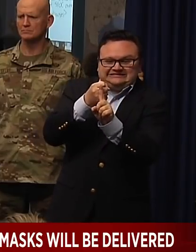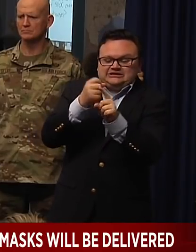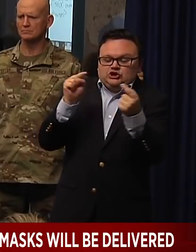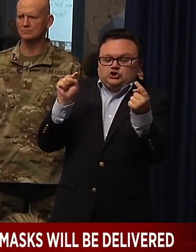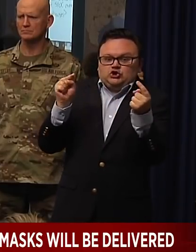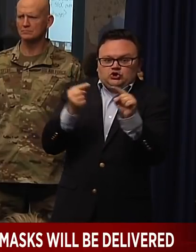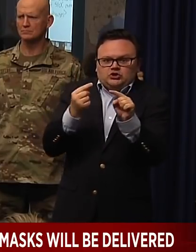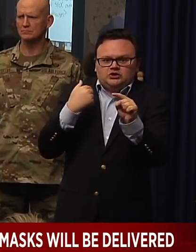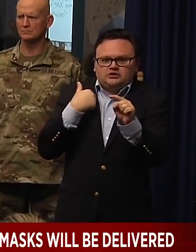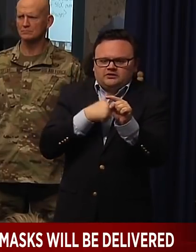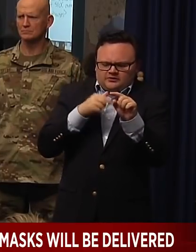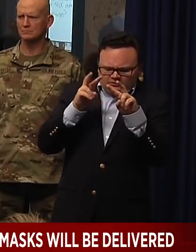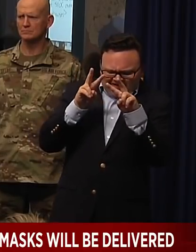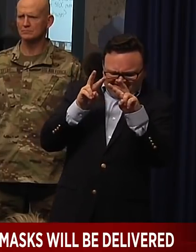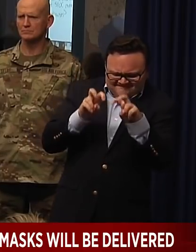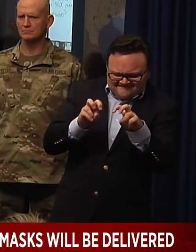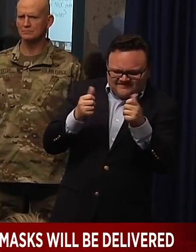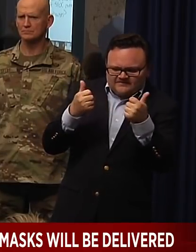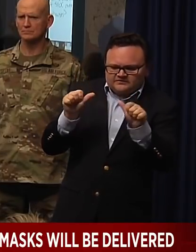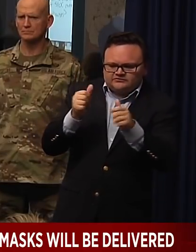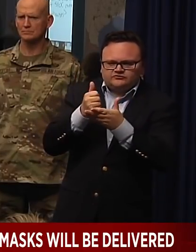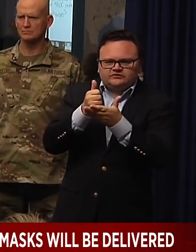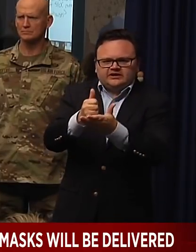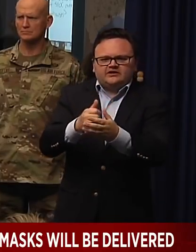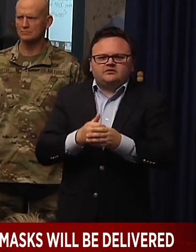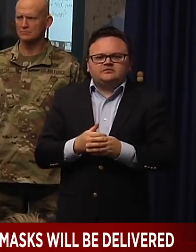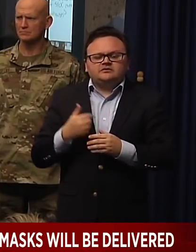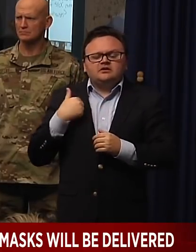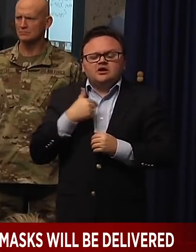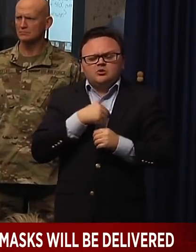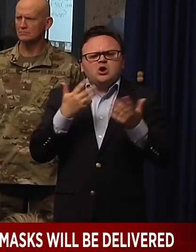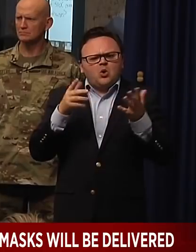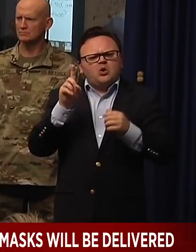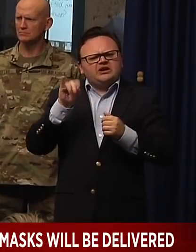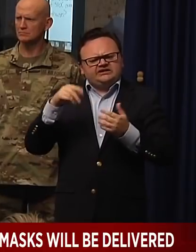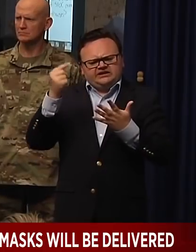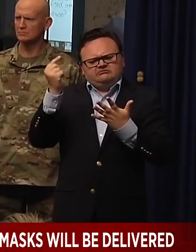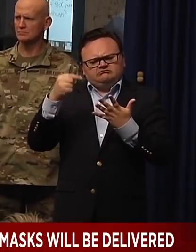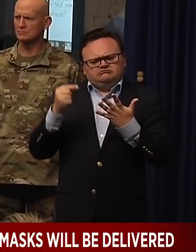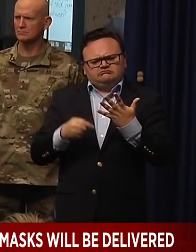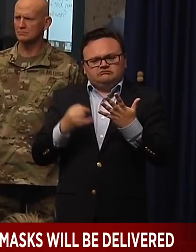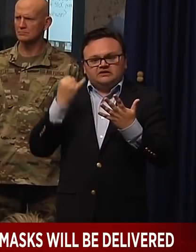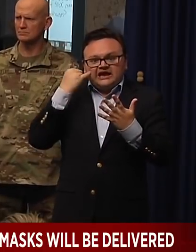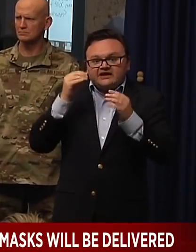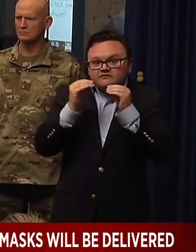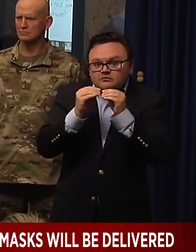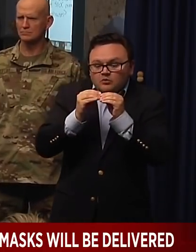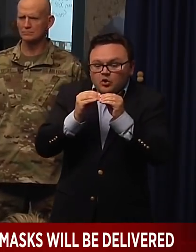land, how we can help. Now, we have done a bunch of stuff already, but if there's more to do, I'm interested in helping. Thanks.